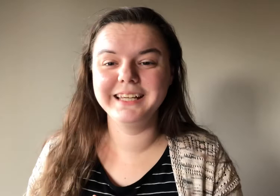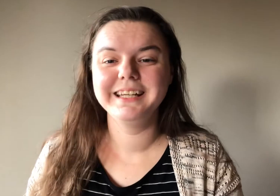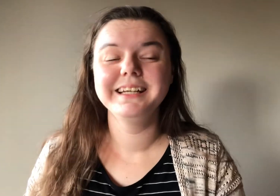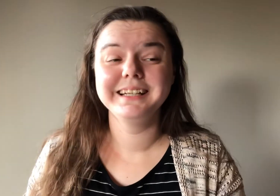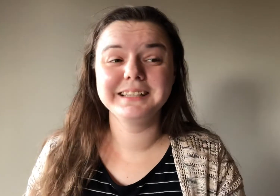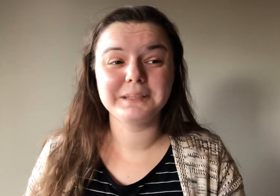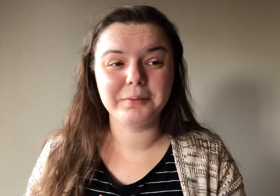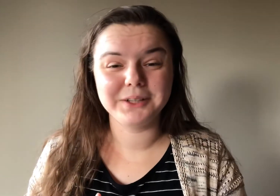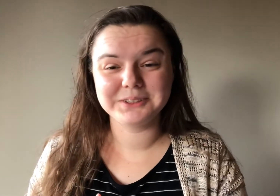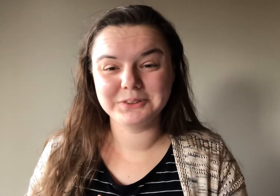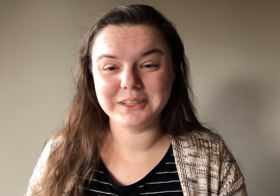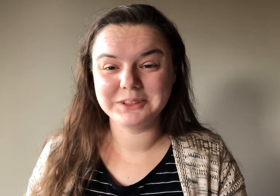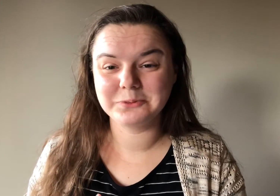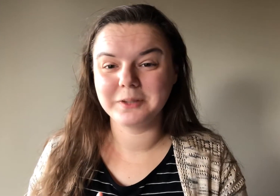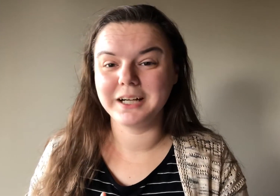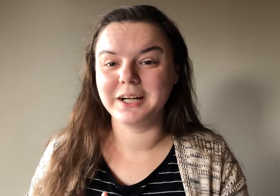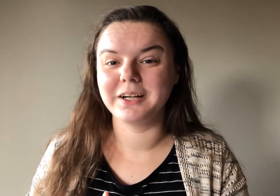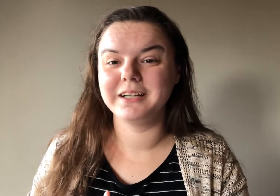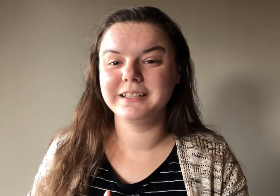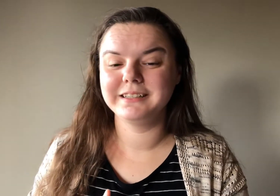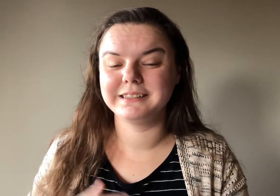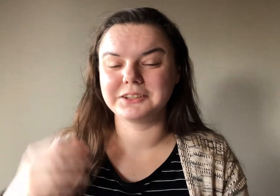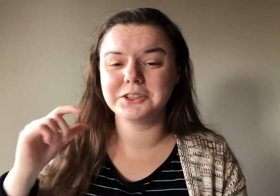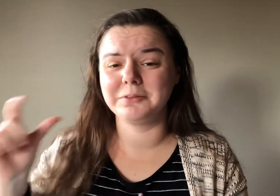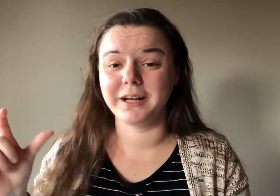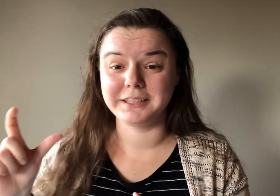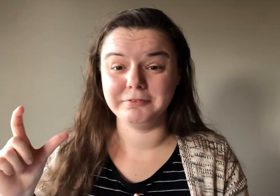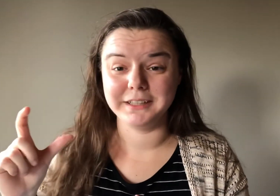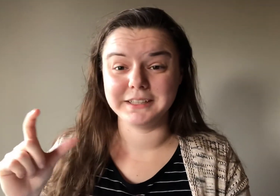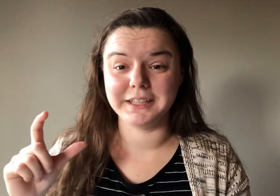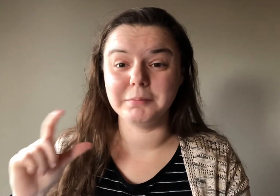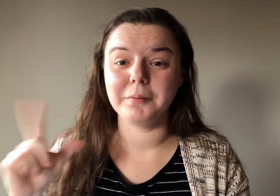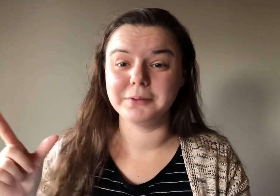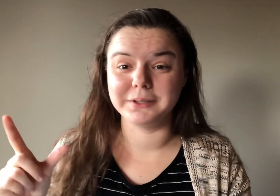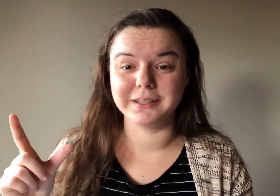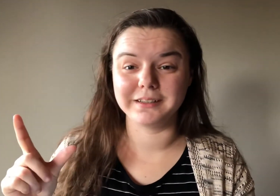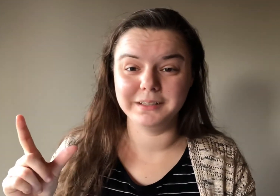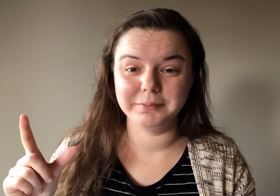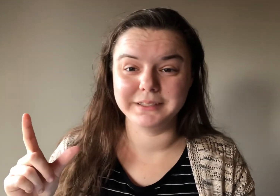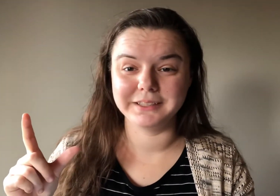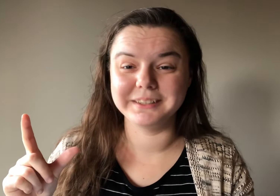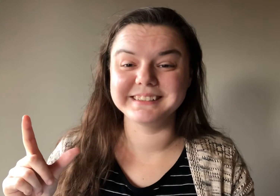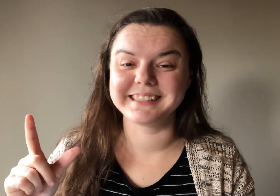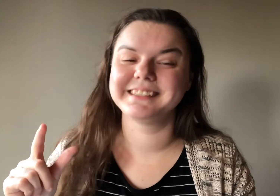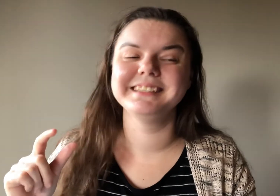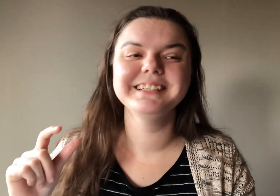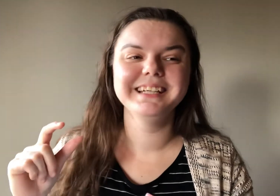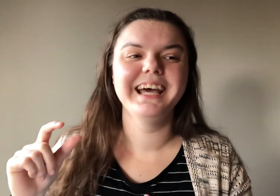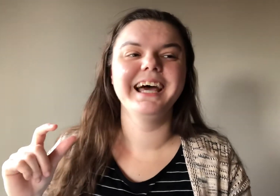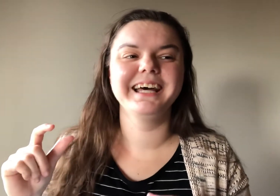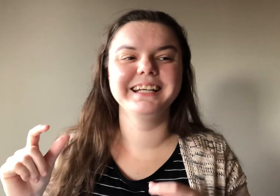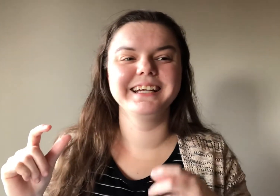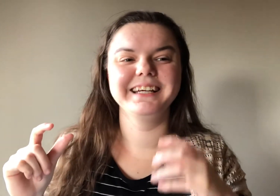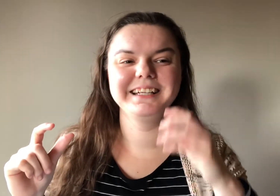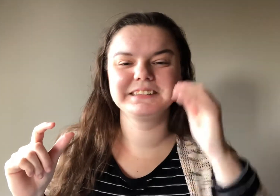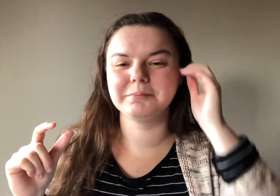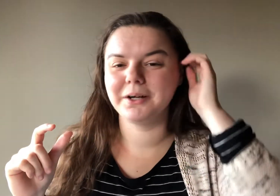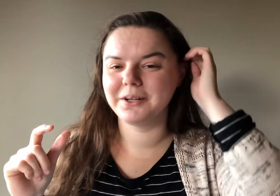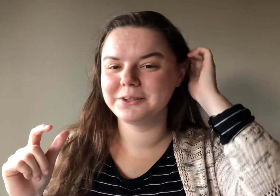And it's a part switch where it's actually a Rocky fan cam. I'll put a clip in here in a second. And it's a part